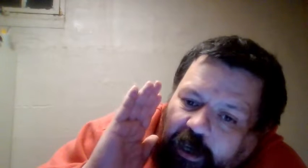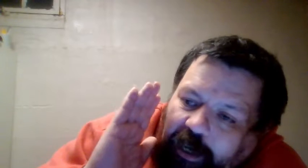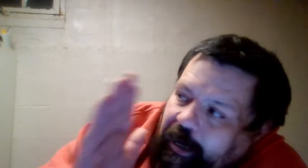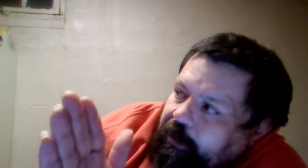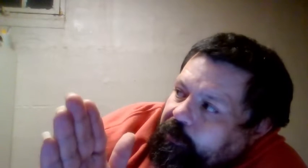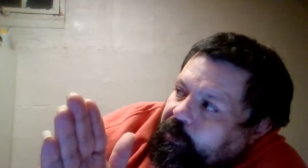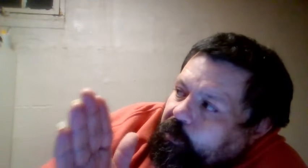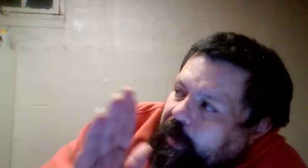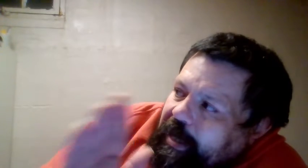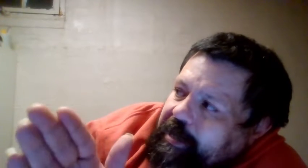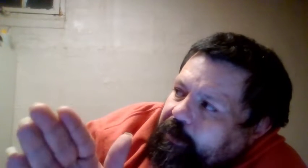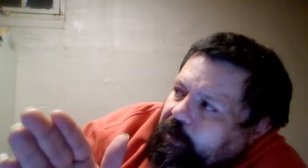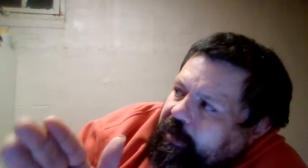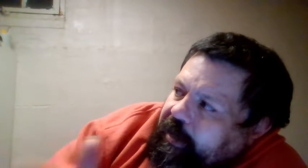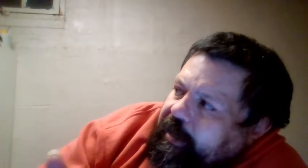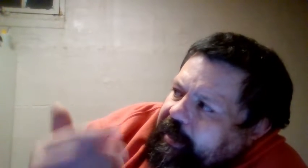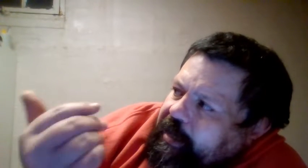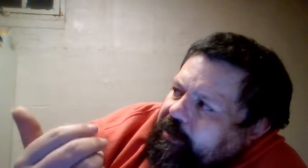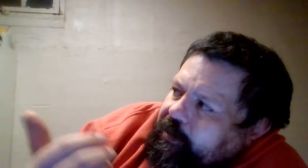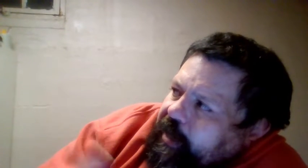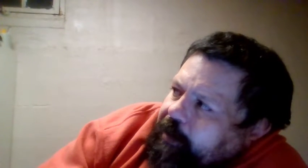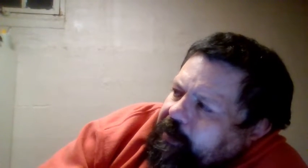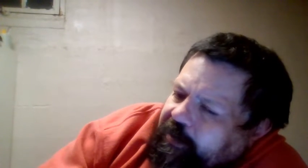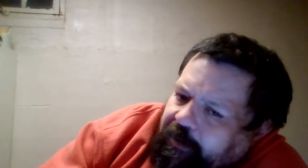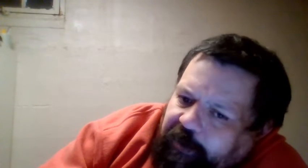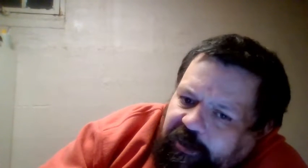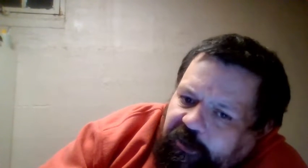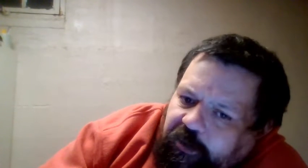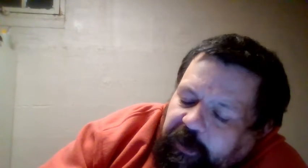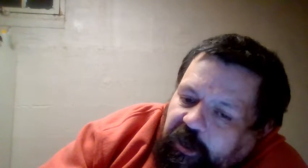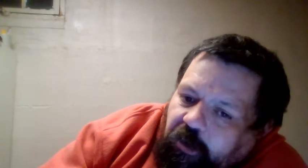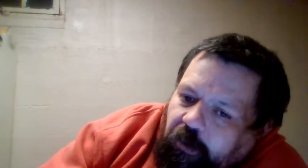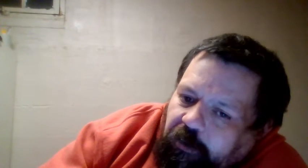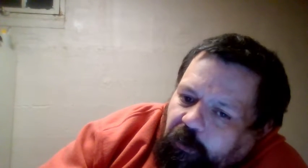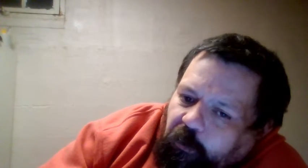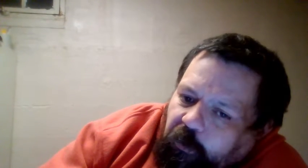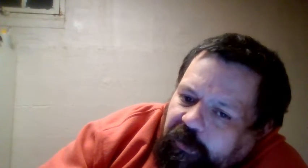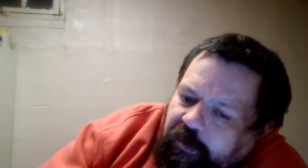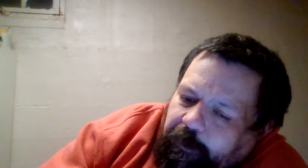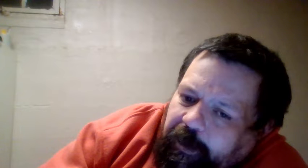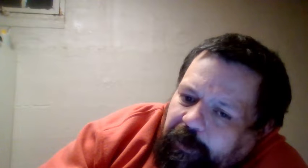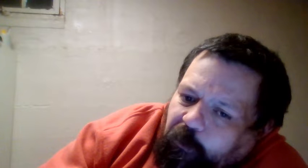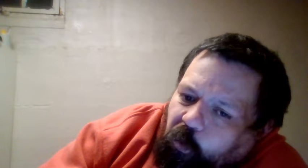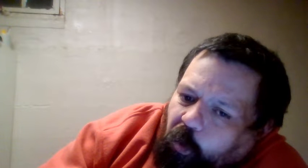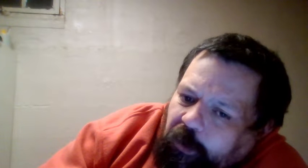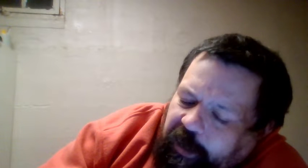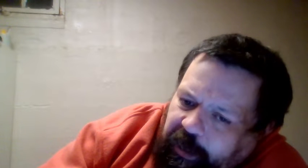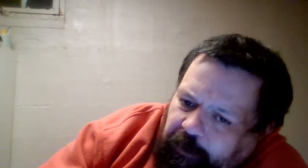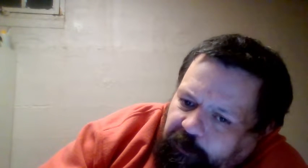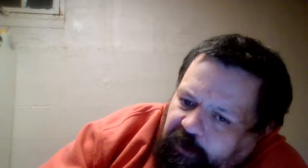I don't know why he wasn't. And again, the name of this event should be called WWE War Games.